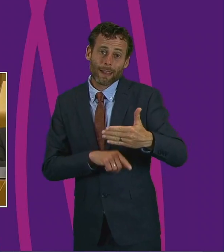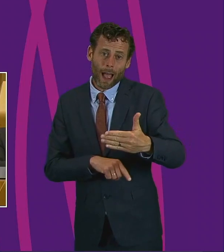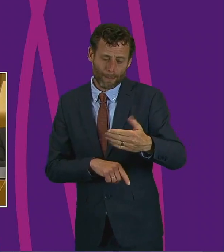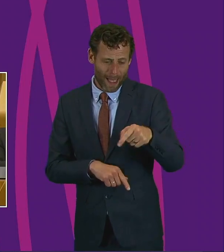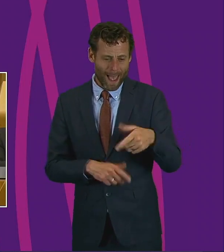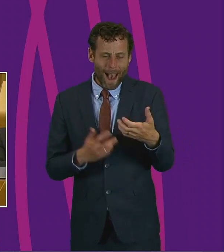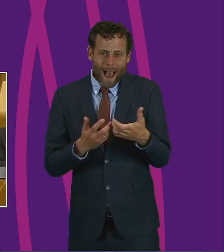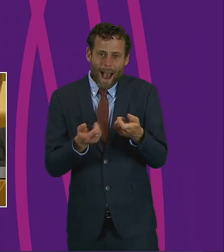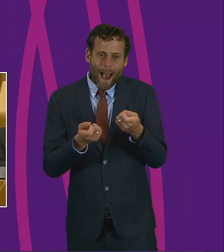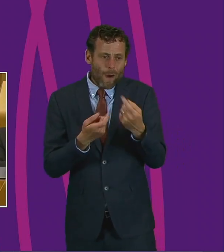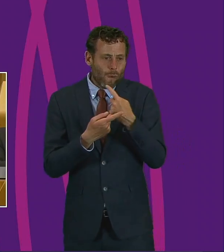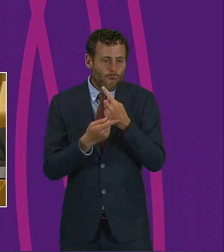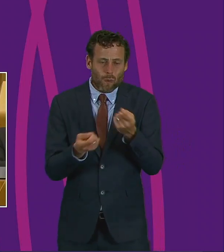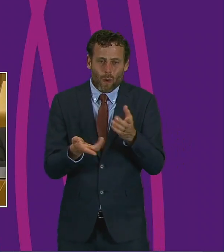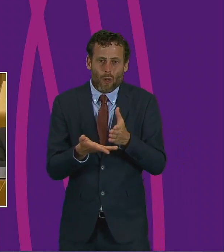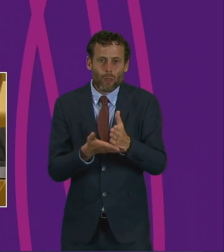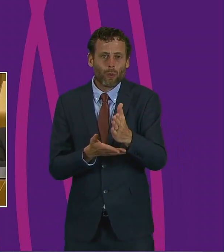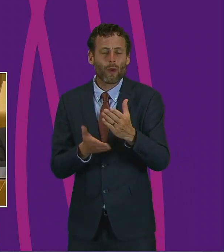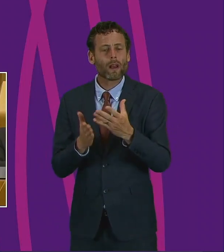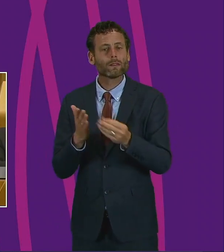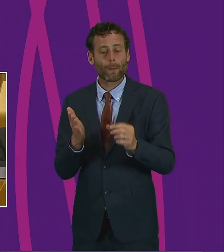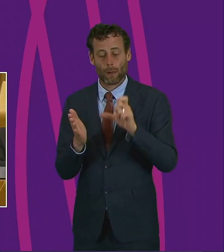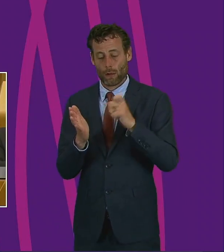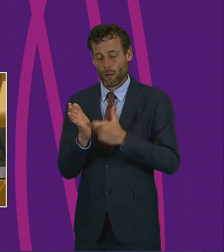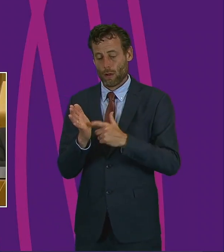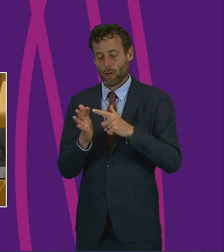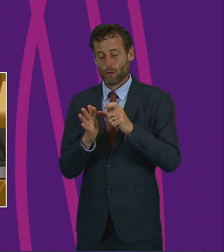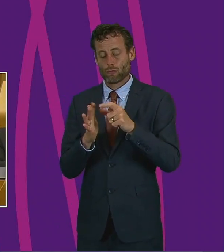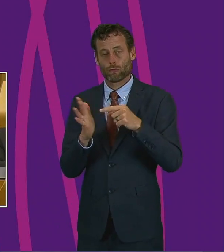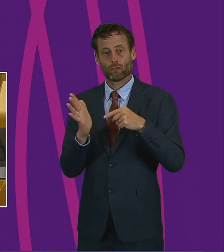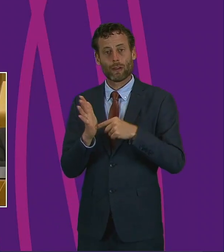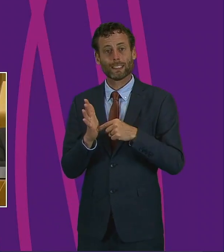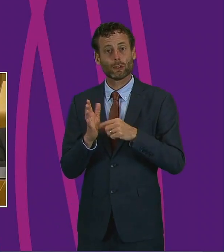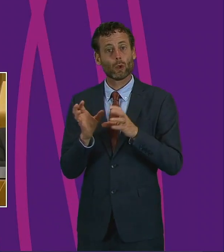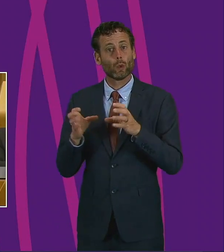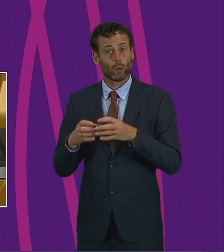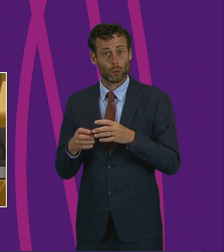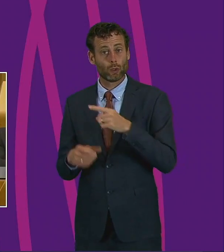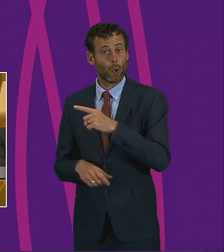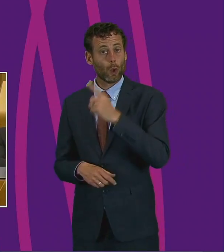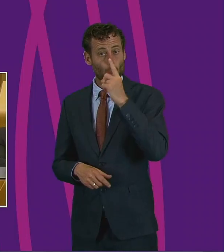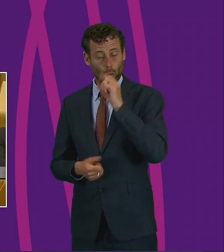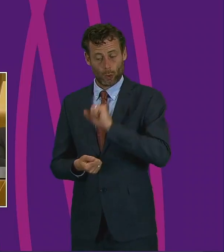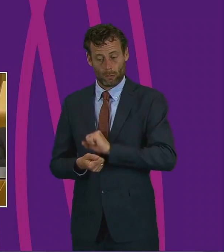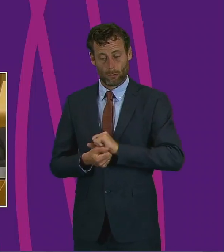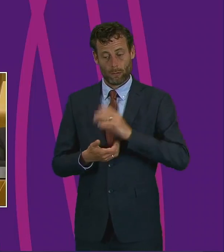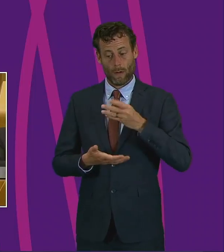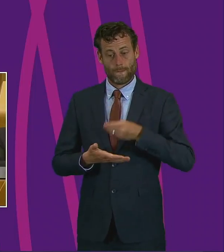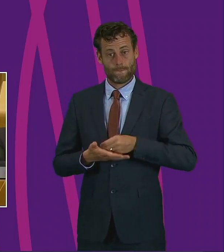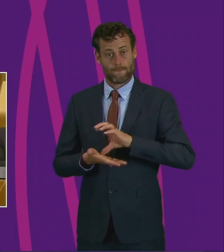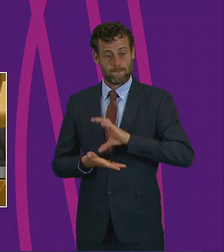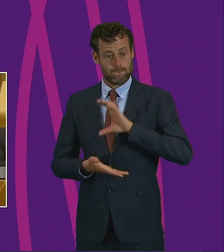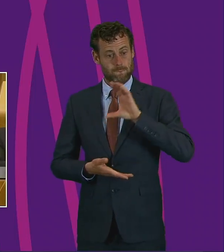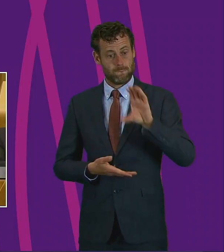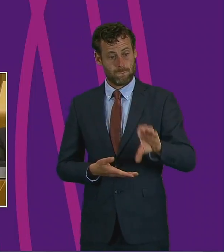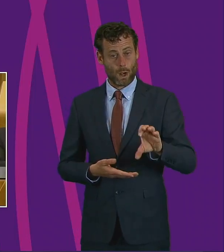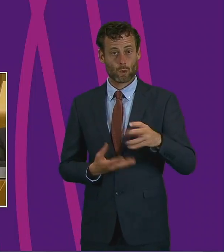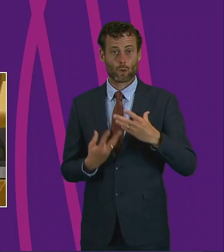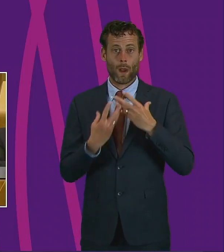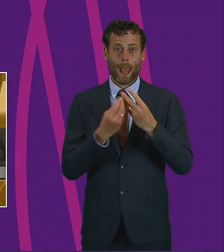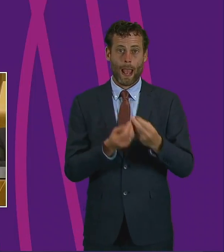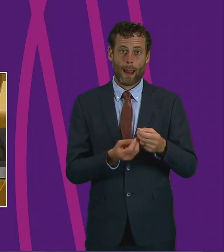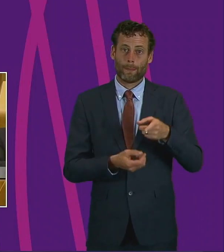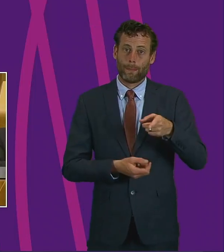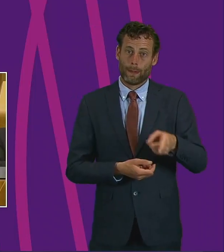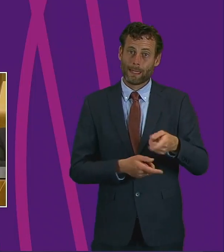For example, credit unions could leverage their funds to lend to tenants in distress. Those tenants